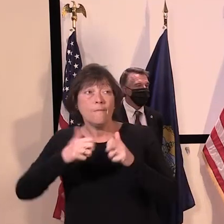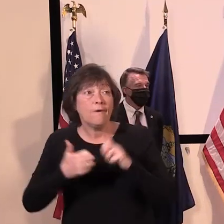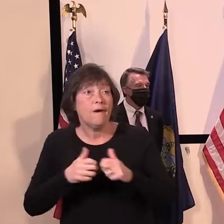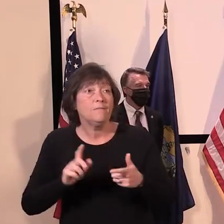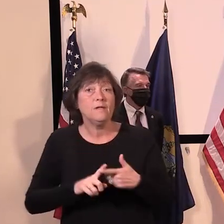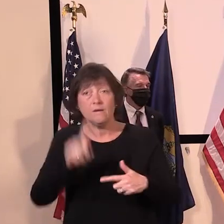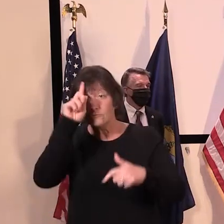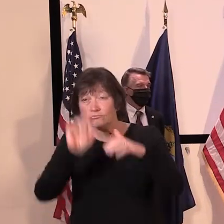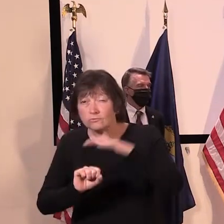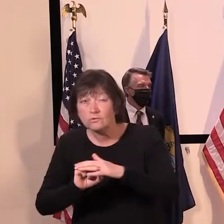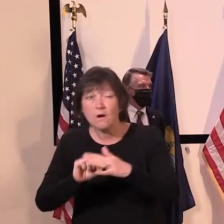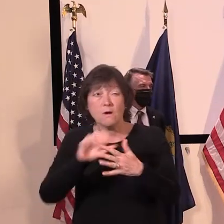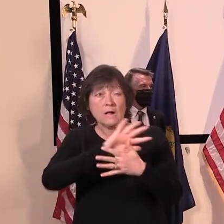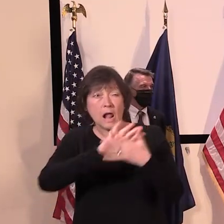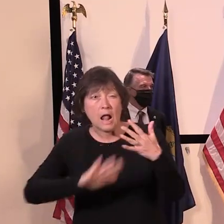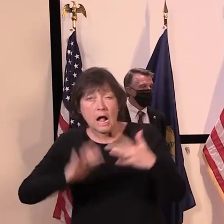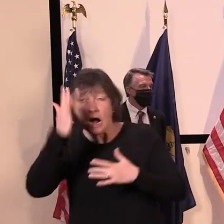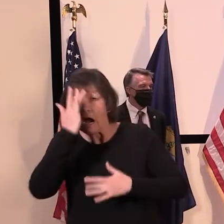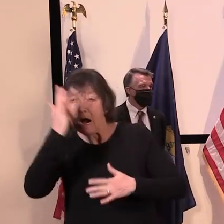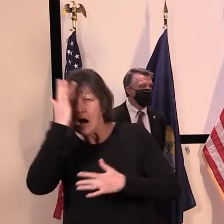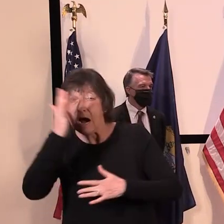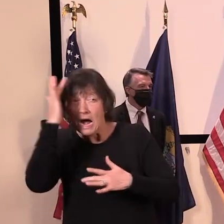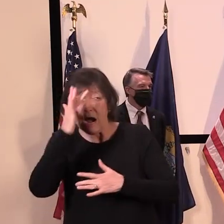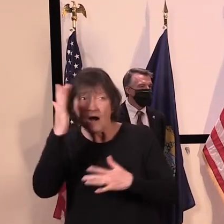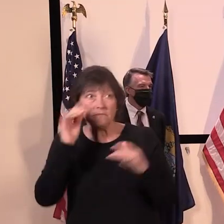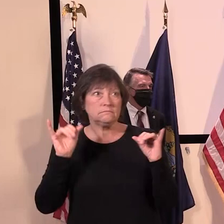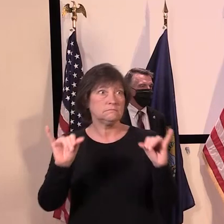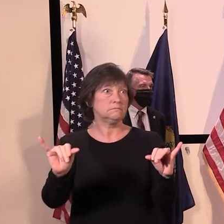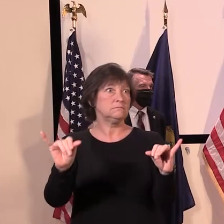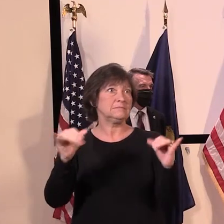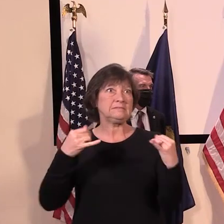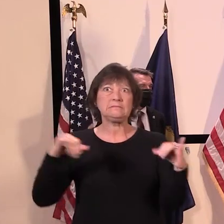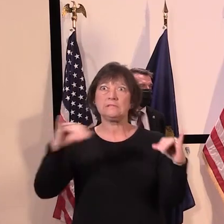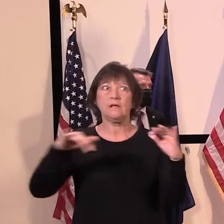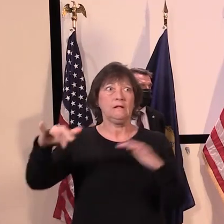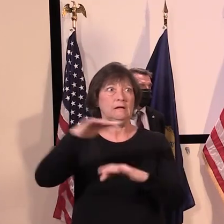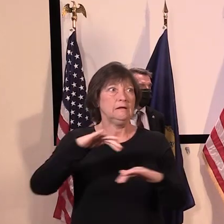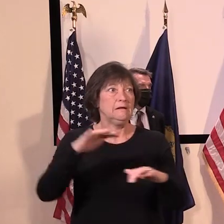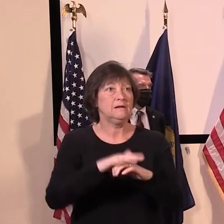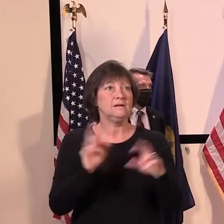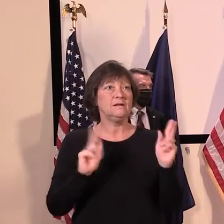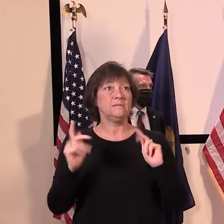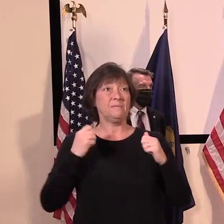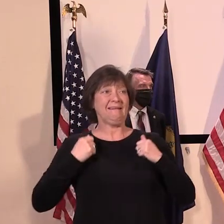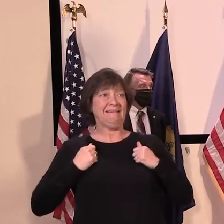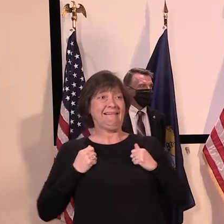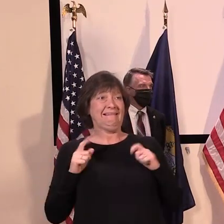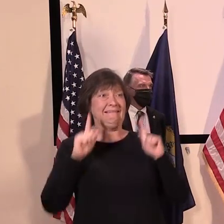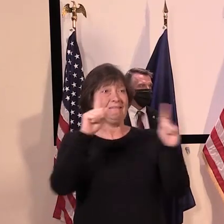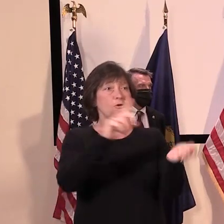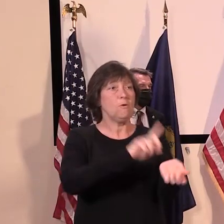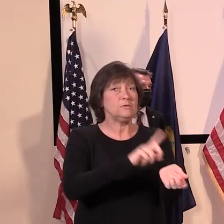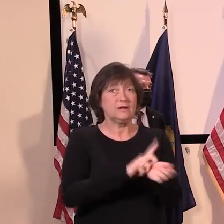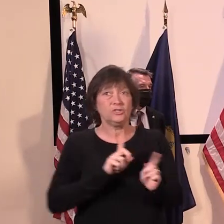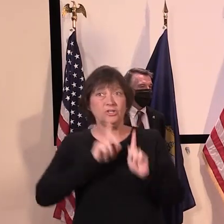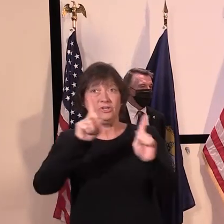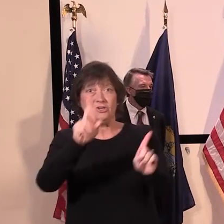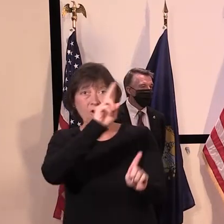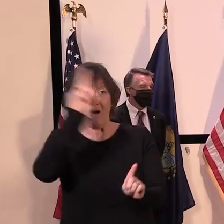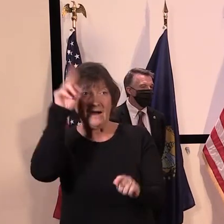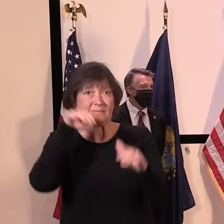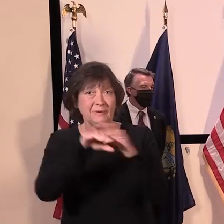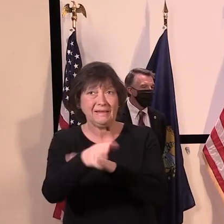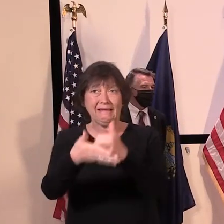but people are reluctant to present to hospitals and other healthcare institutions, worried that they might contract